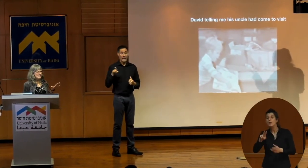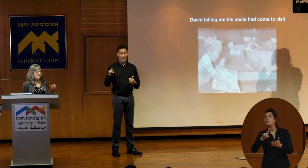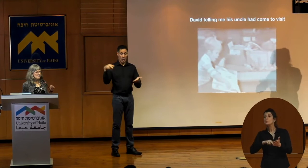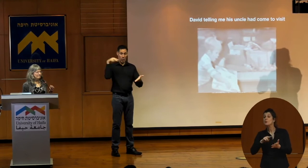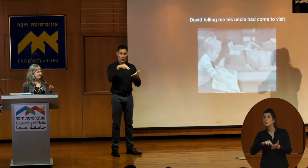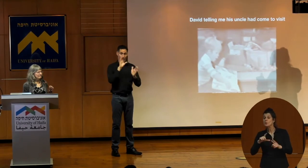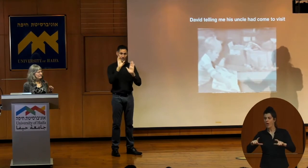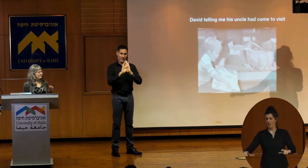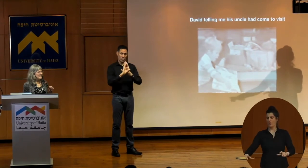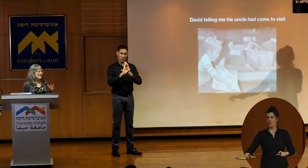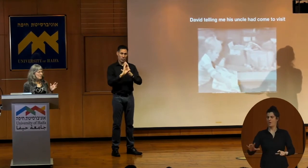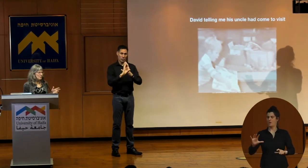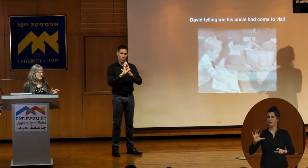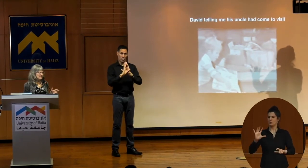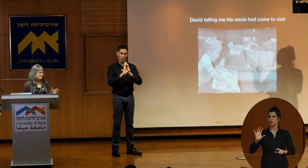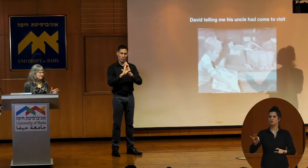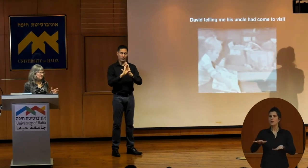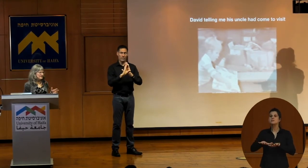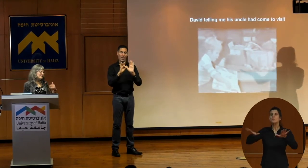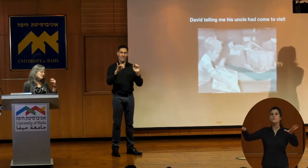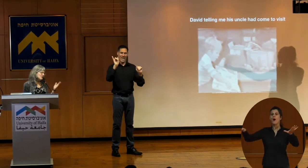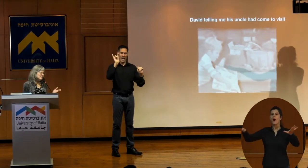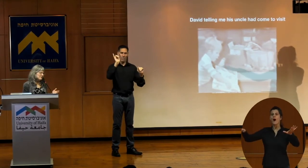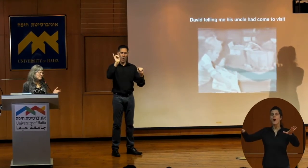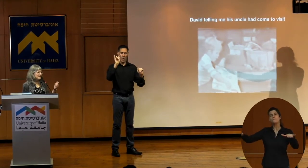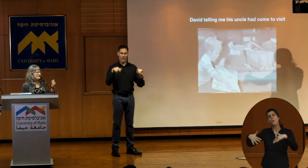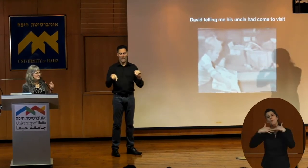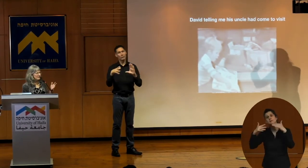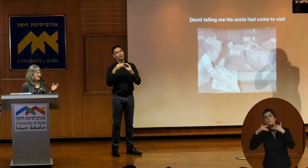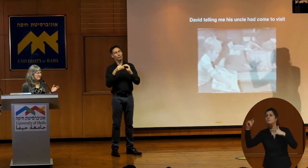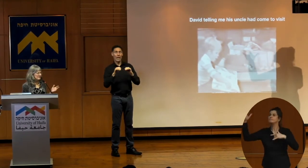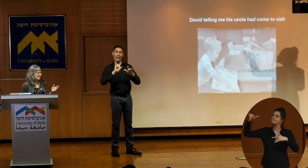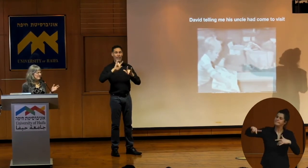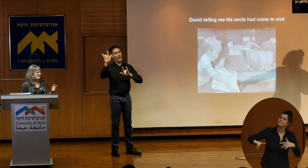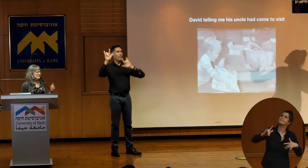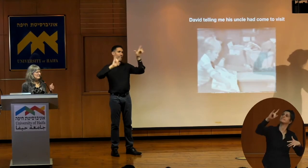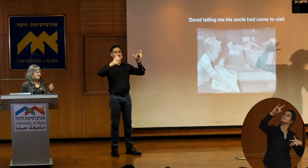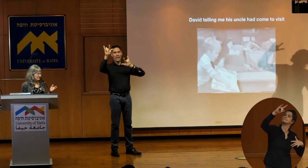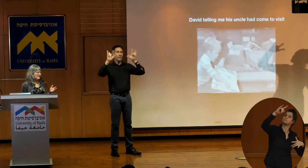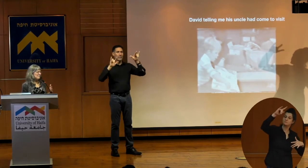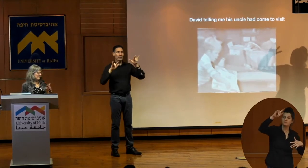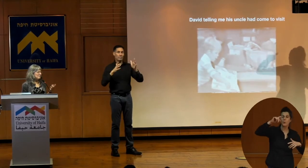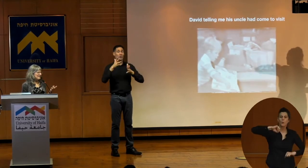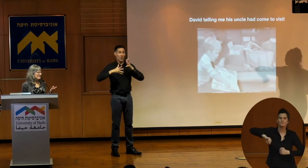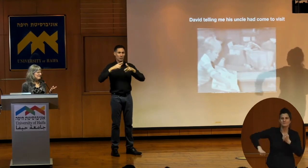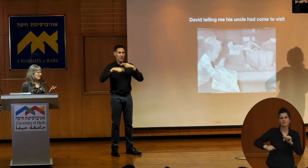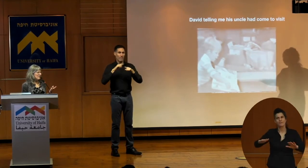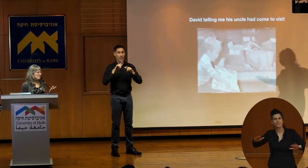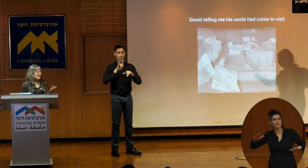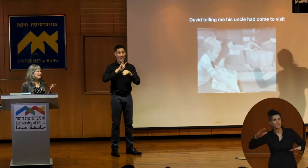an airport, and he's talking about the planes going up, gesturing about the planes going up. And